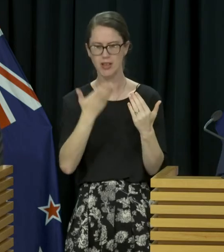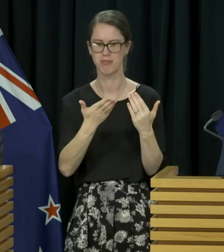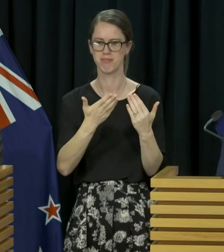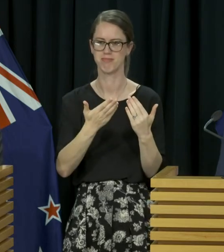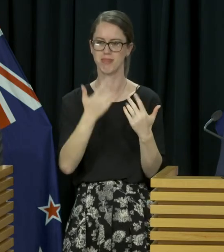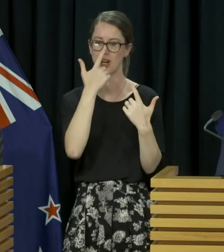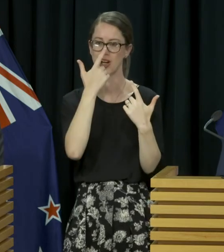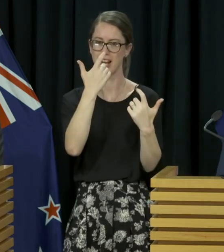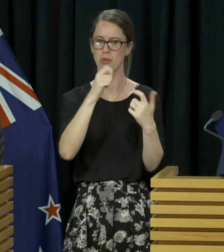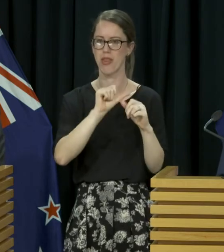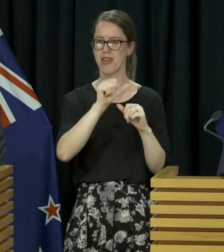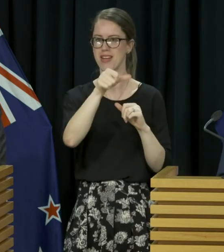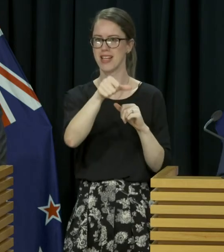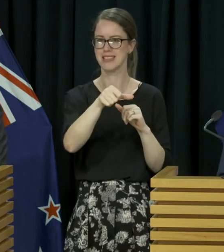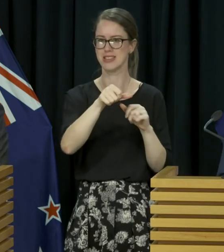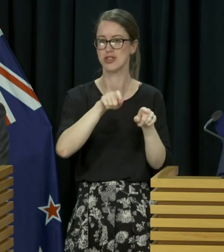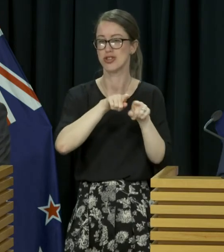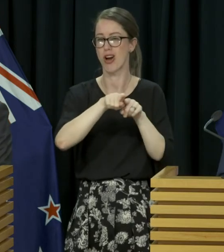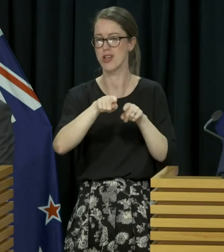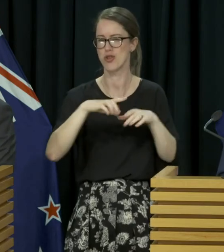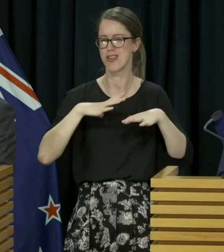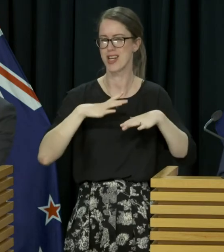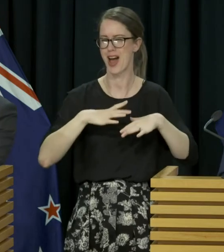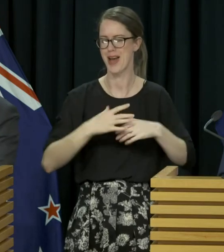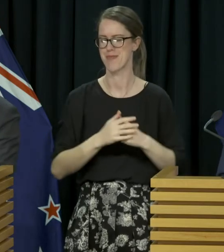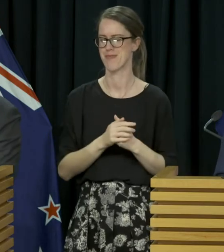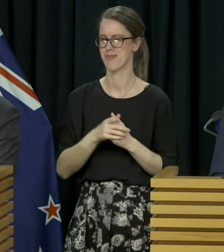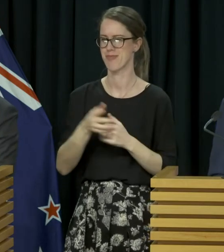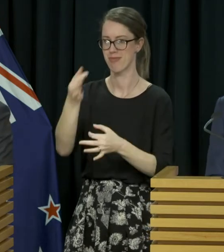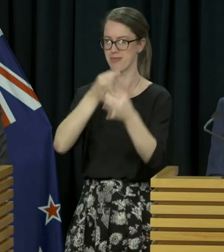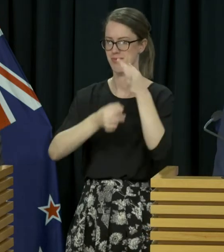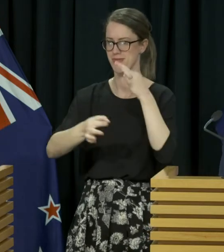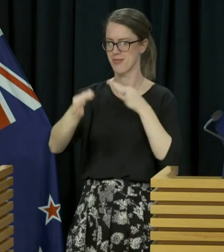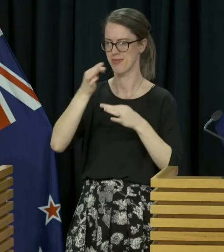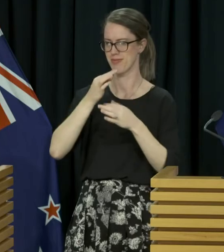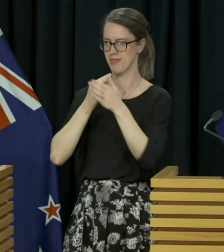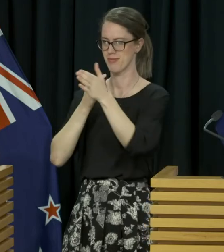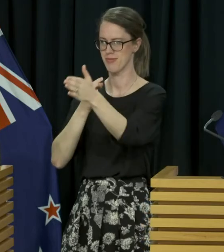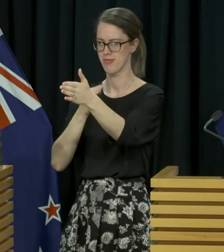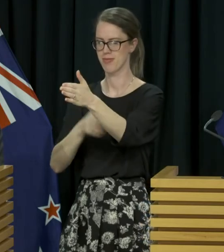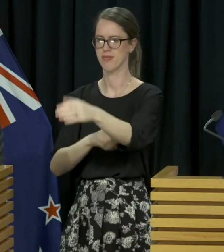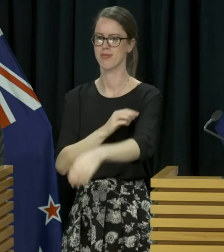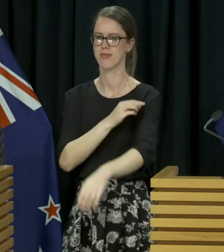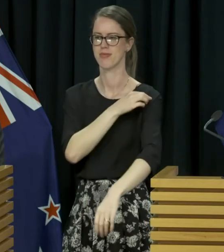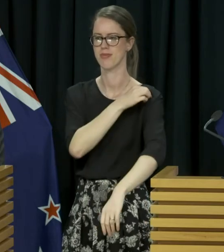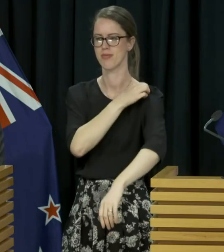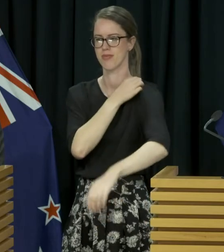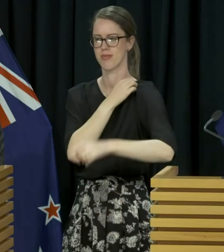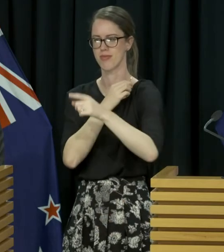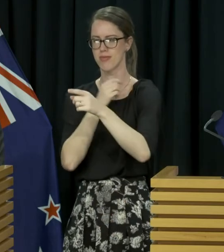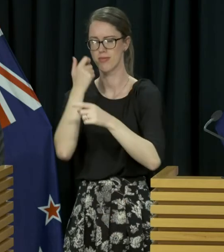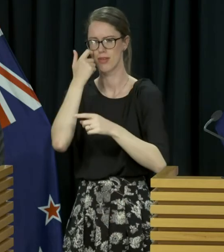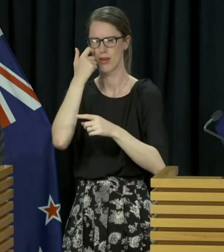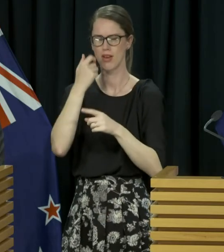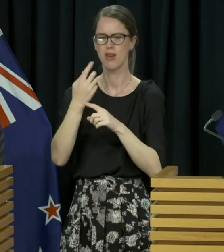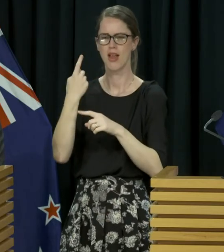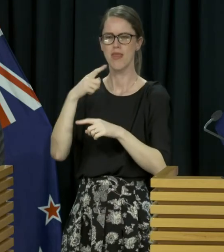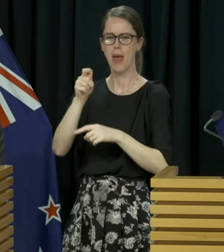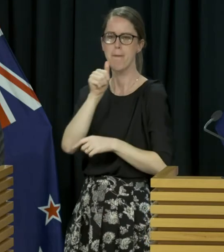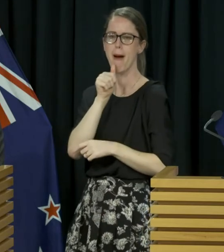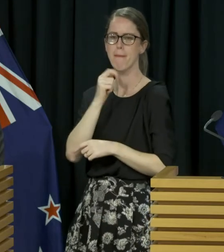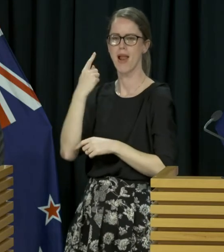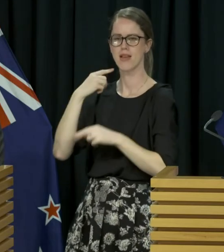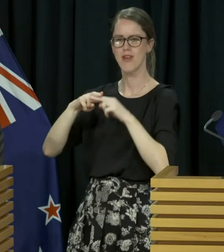him all the best with his next attempt at retirement questions Minister Ashley Bloomfield said that there was only a few people that signed into the pub